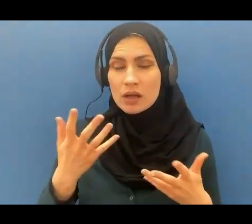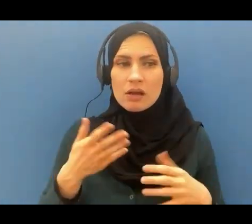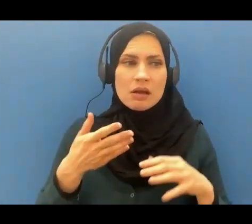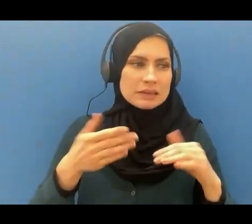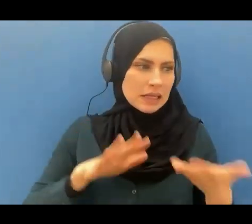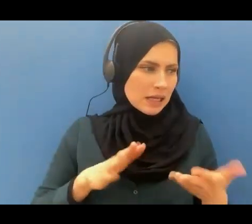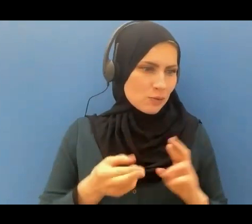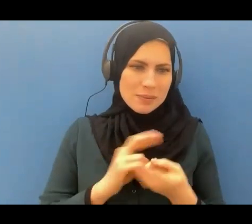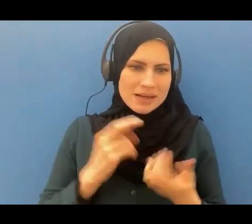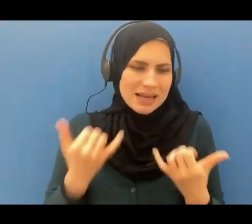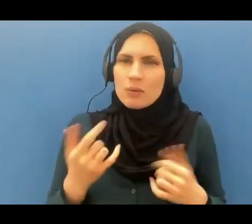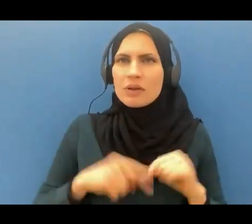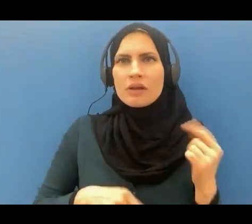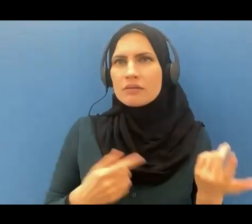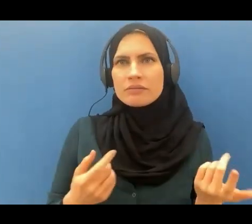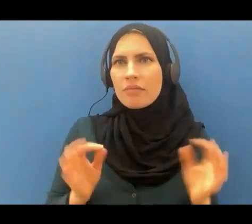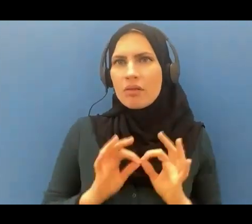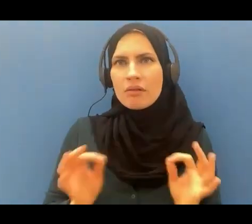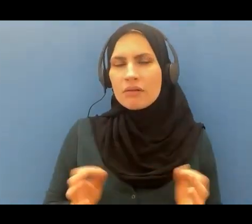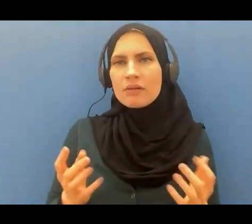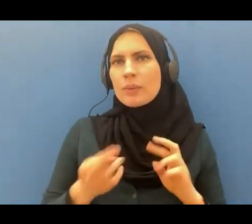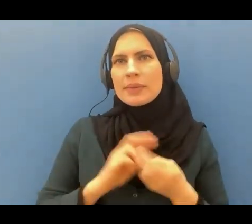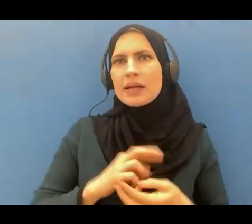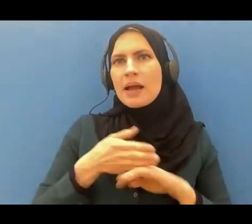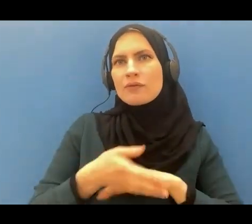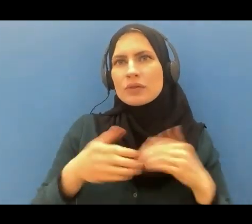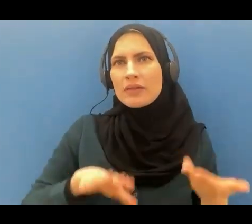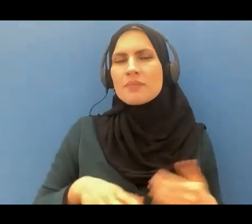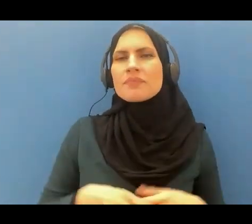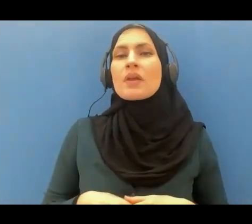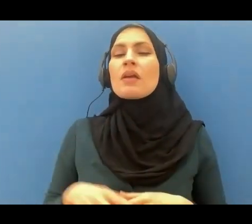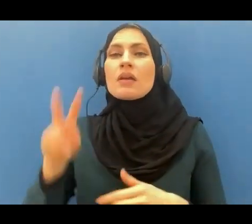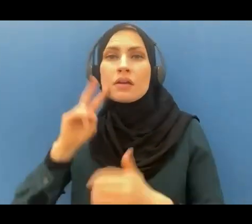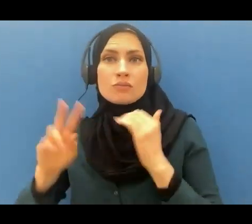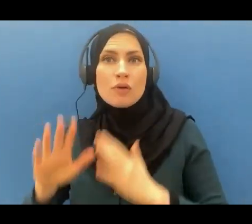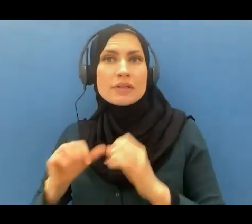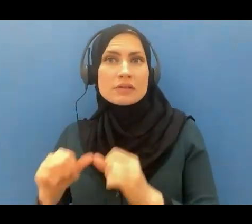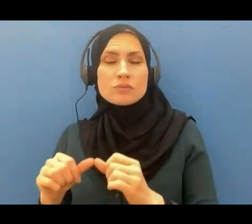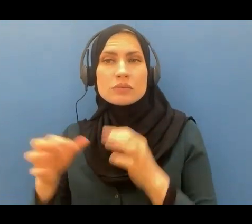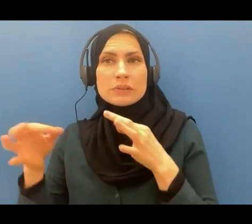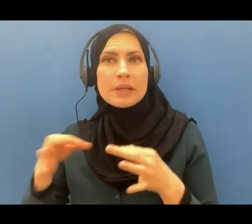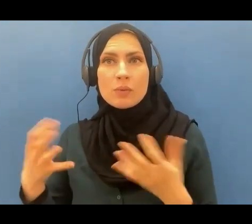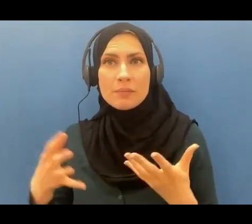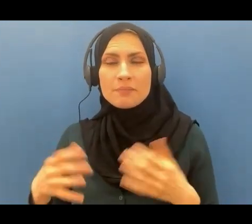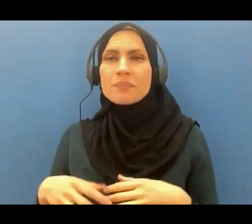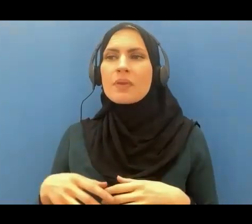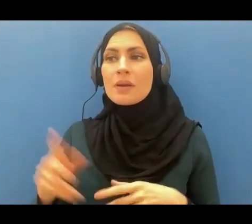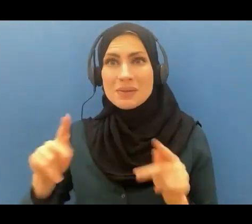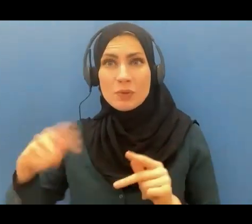then he goes on to say and those who have done good they would regret